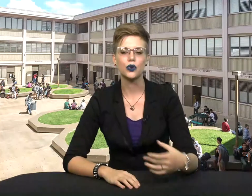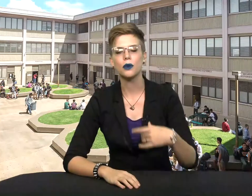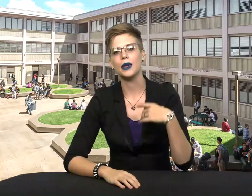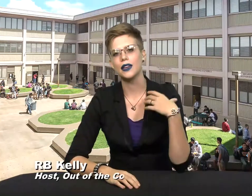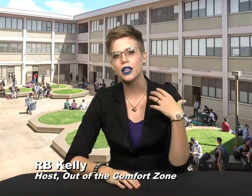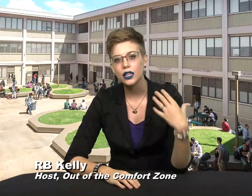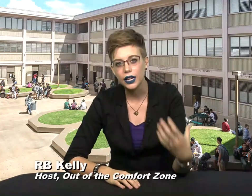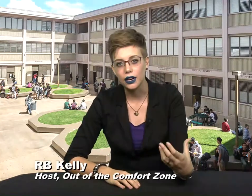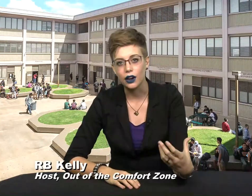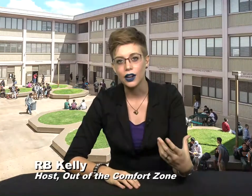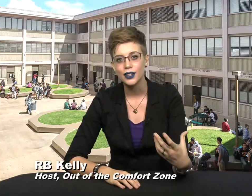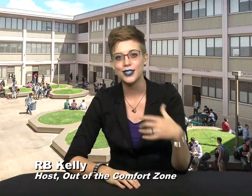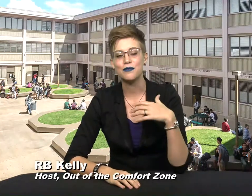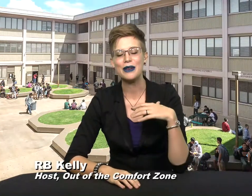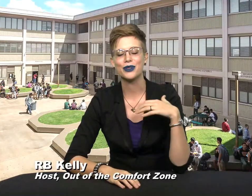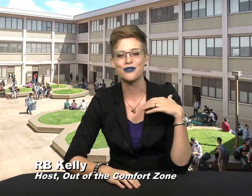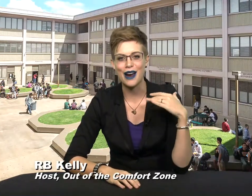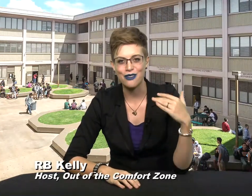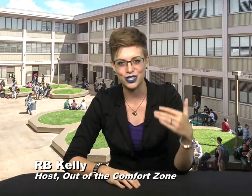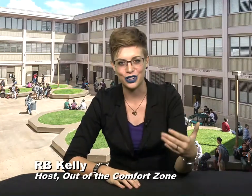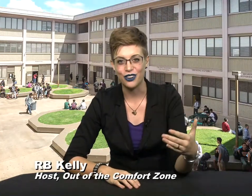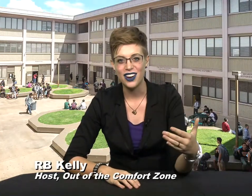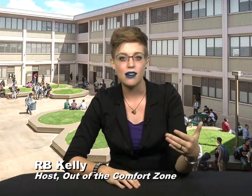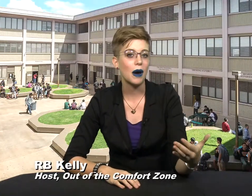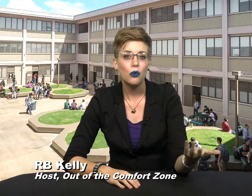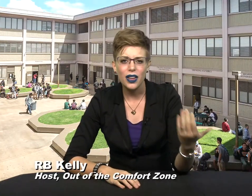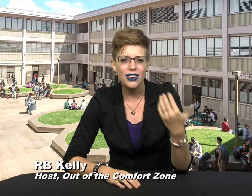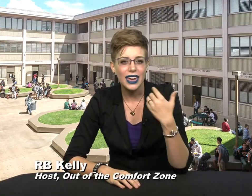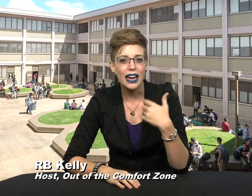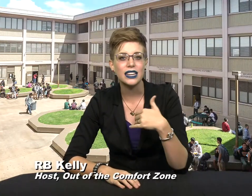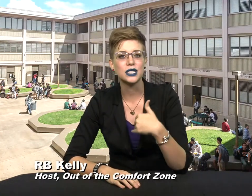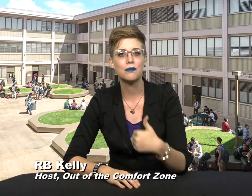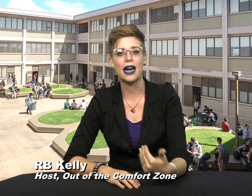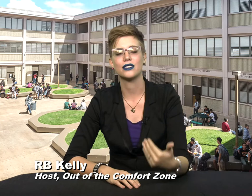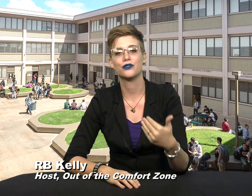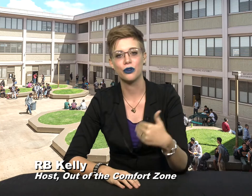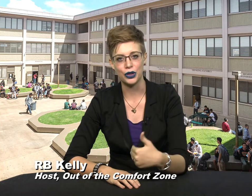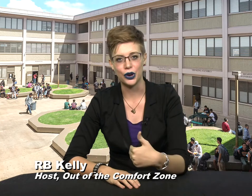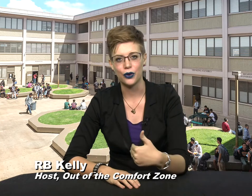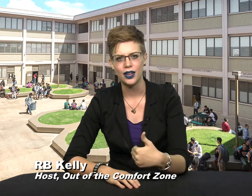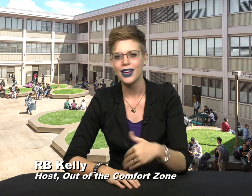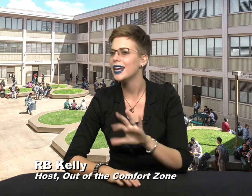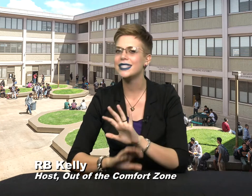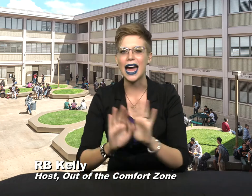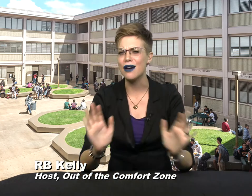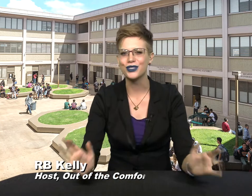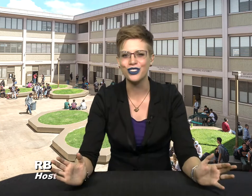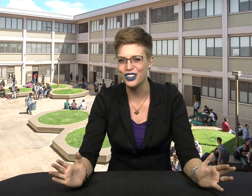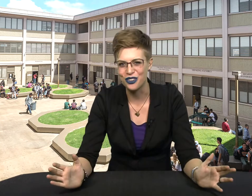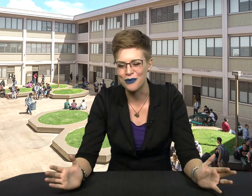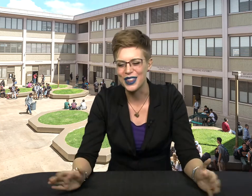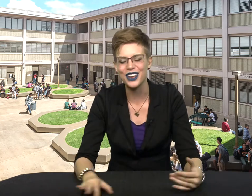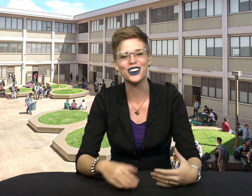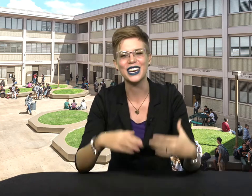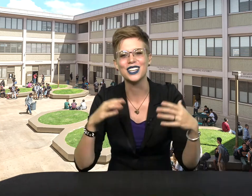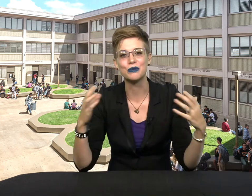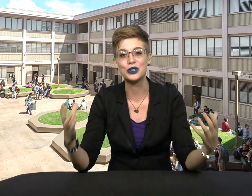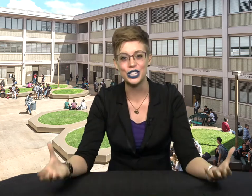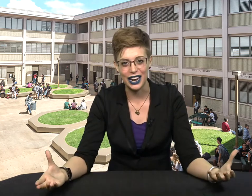are being clear to the people around you about what they can expect from you. And it's absolutely normal that your needs will change.